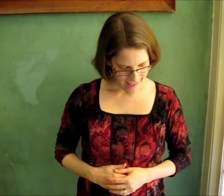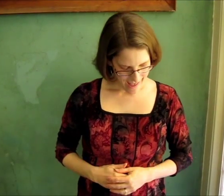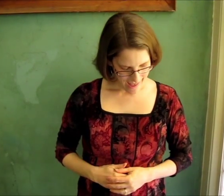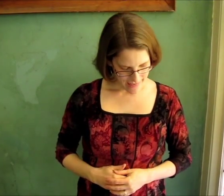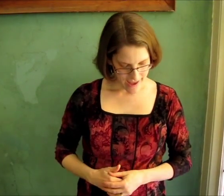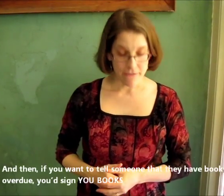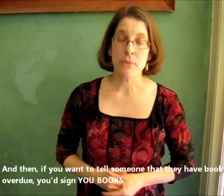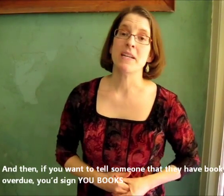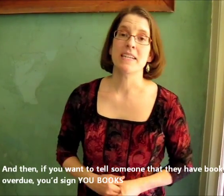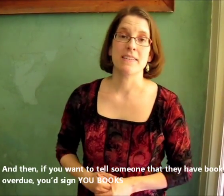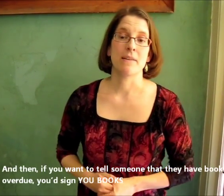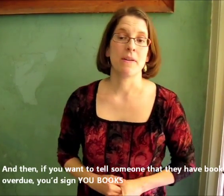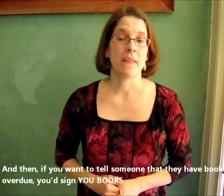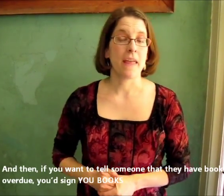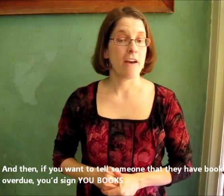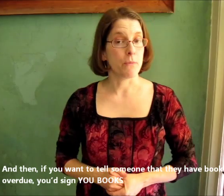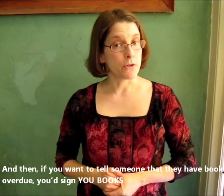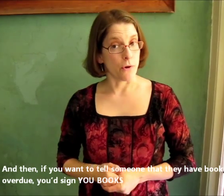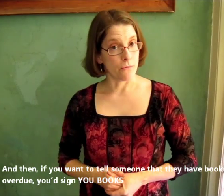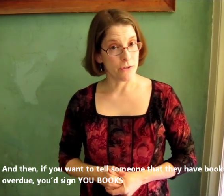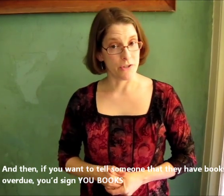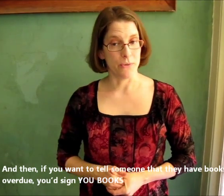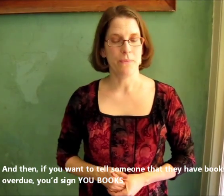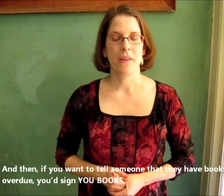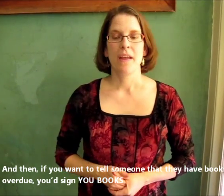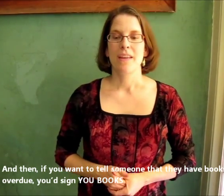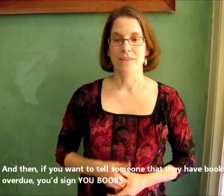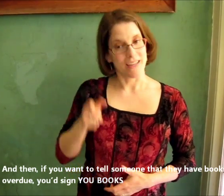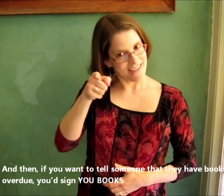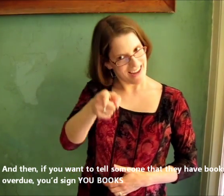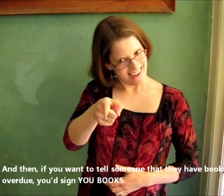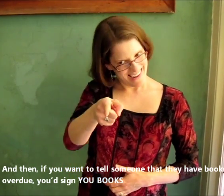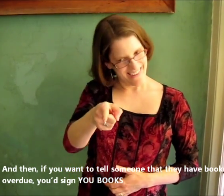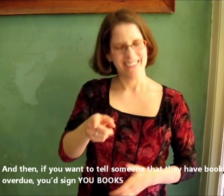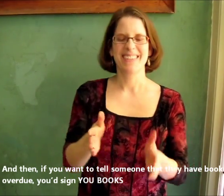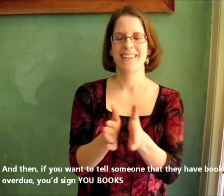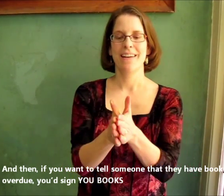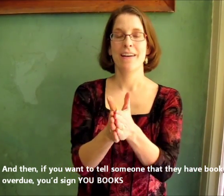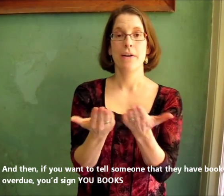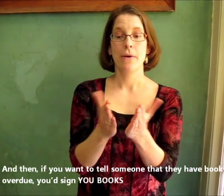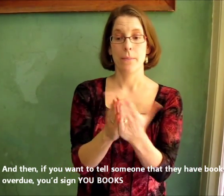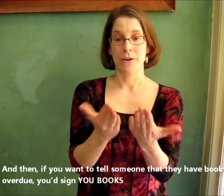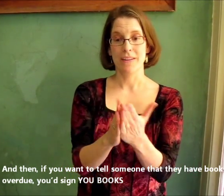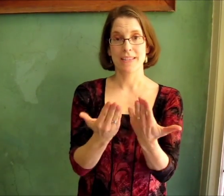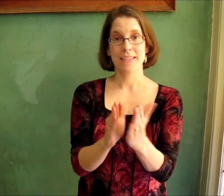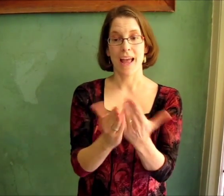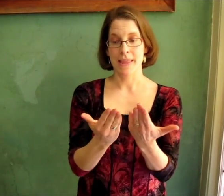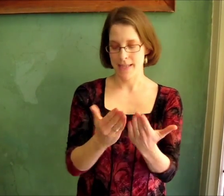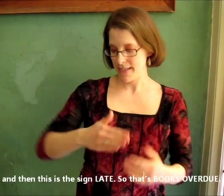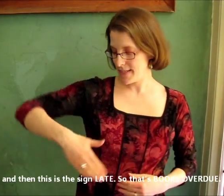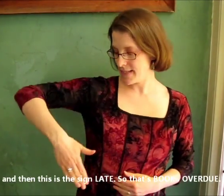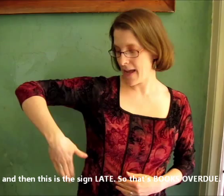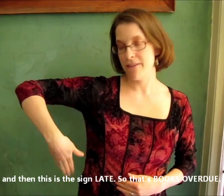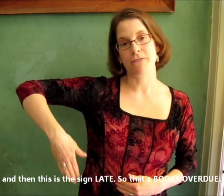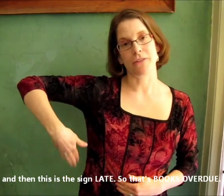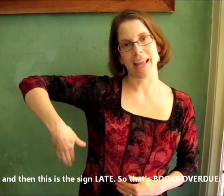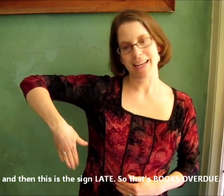And then if you want to tell someone that they have books overdue, you can say, you, books, and then this is the sign for late.